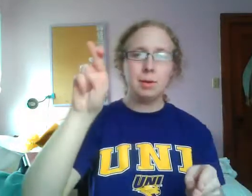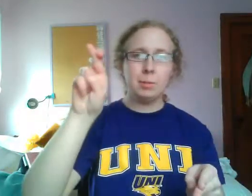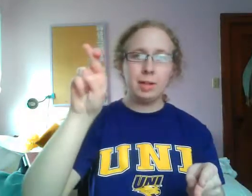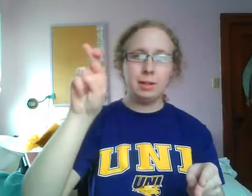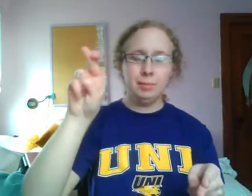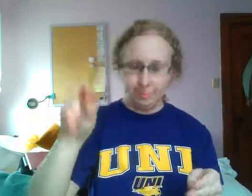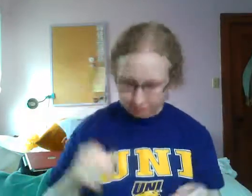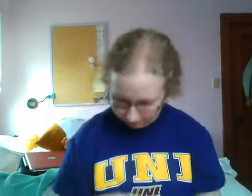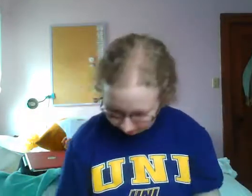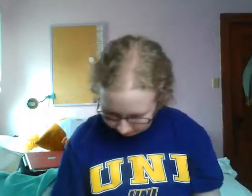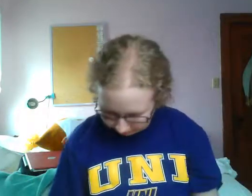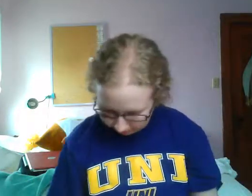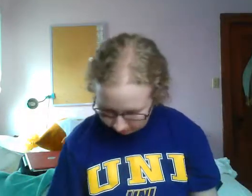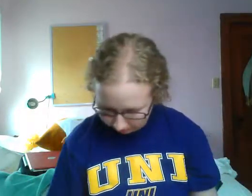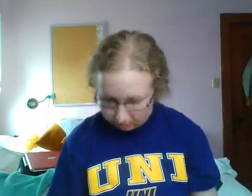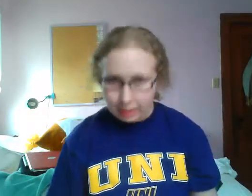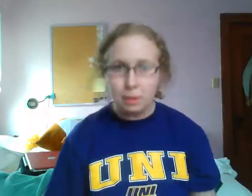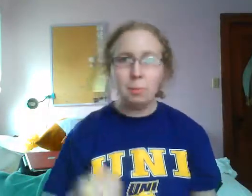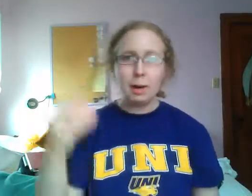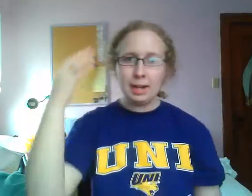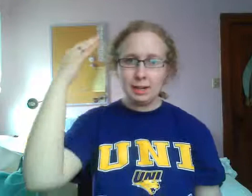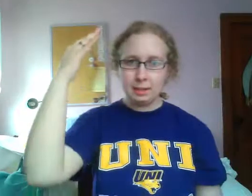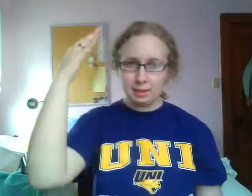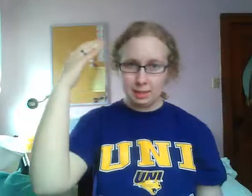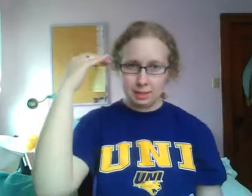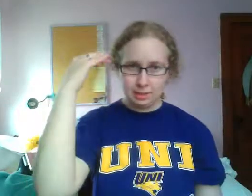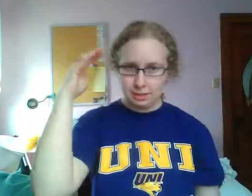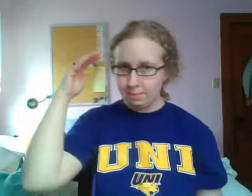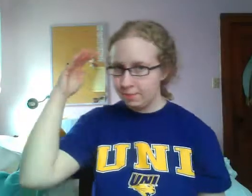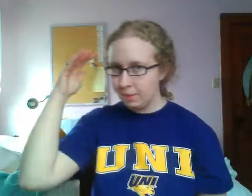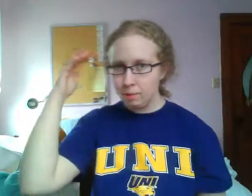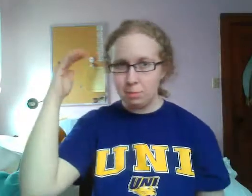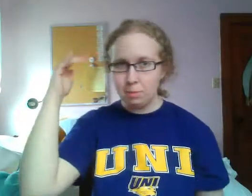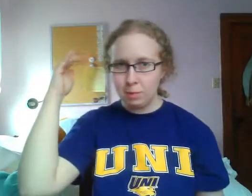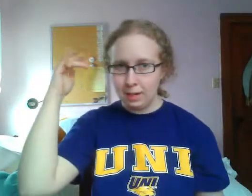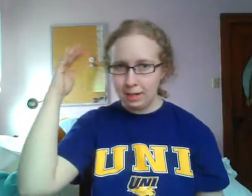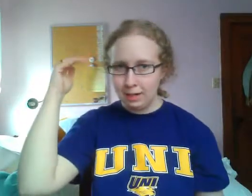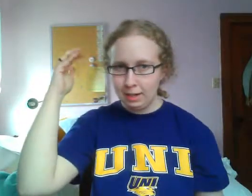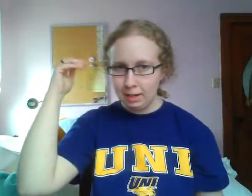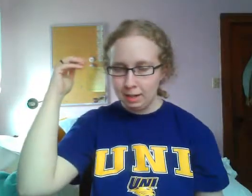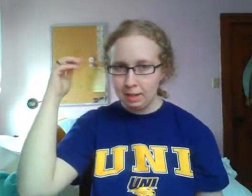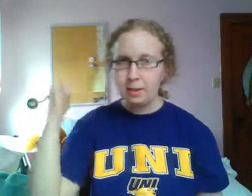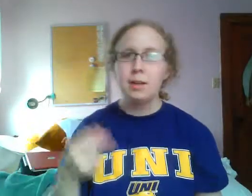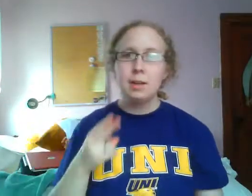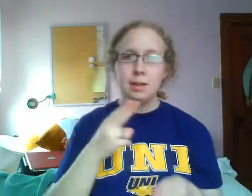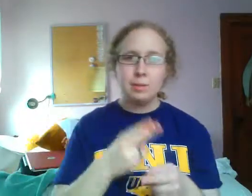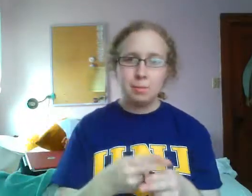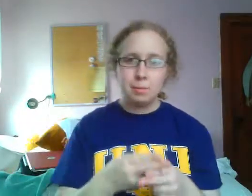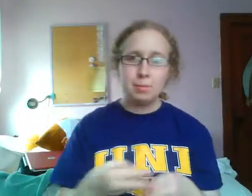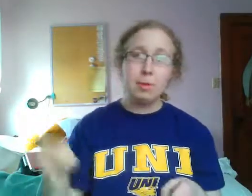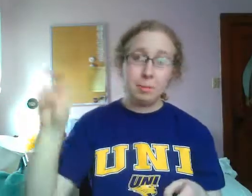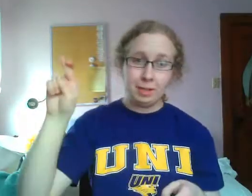Romeo. And then Y looks like this. Y, Romeo.